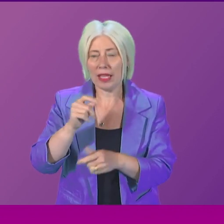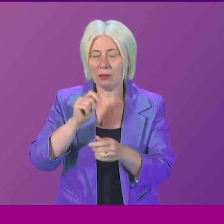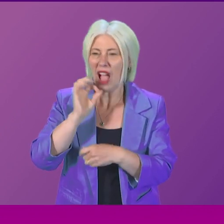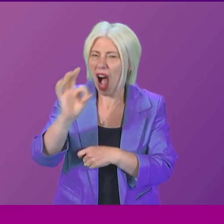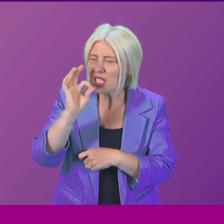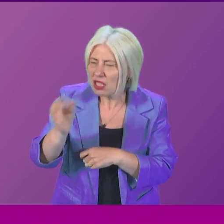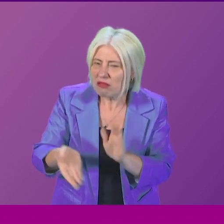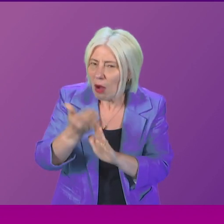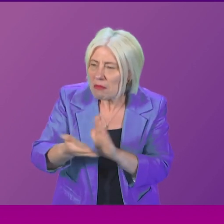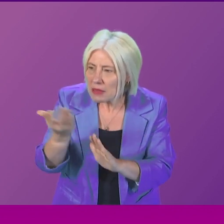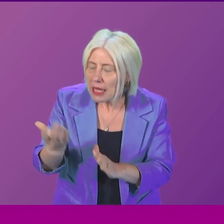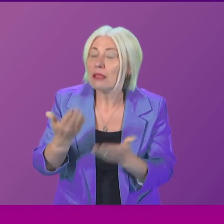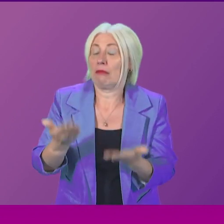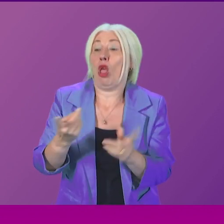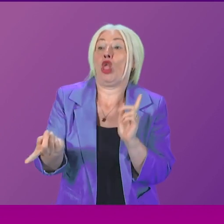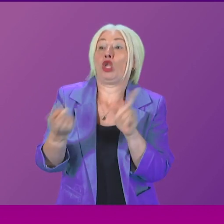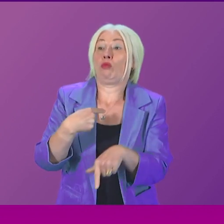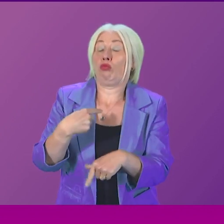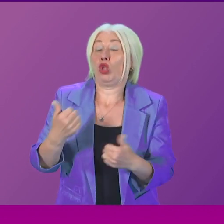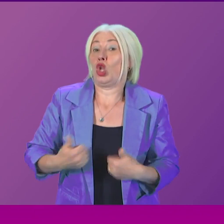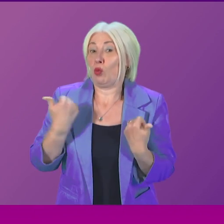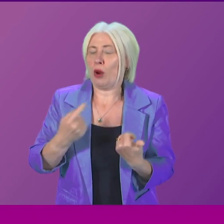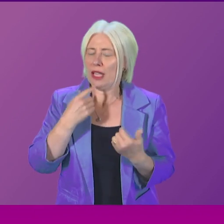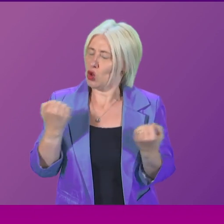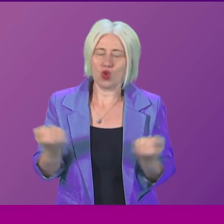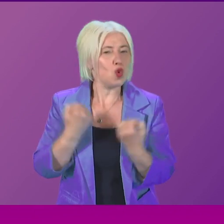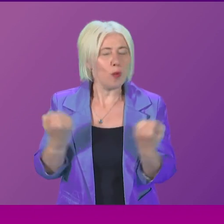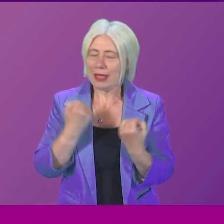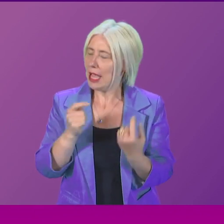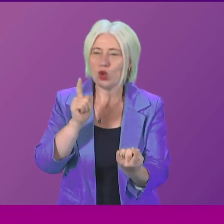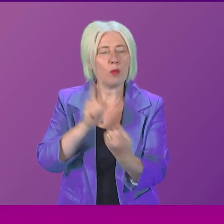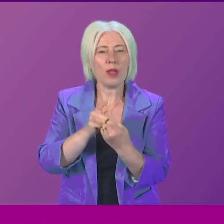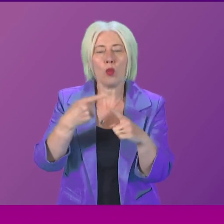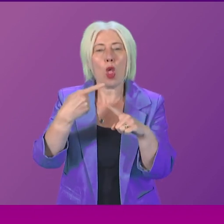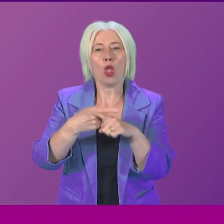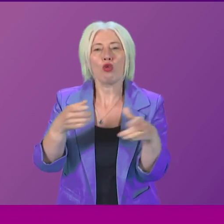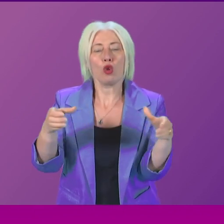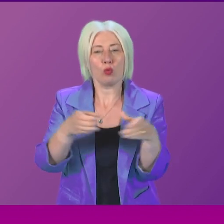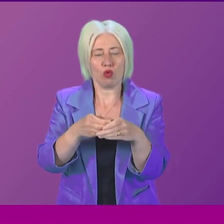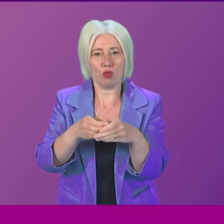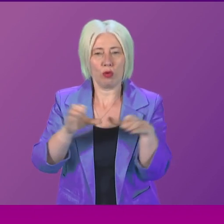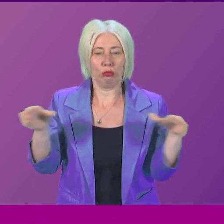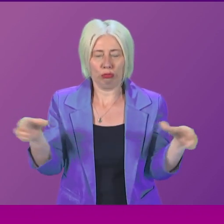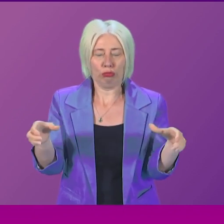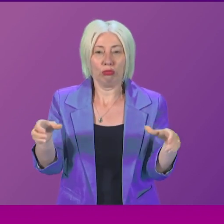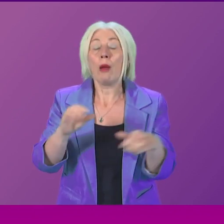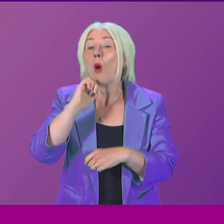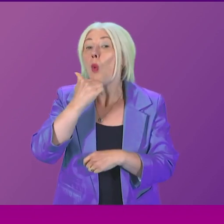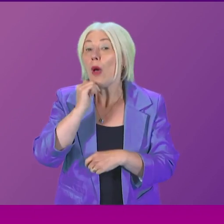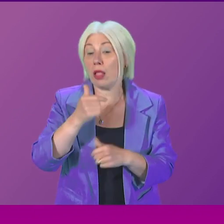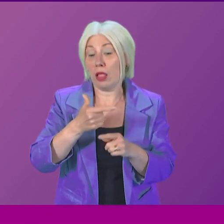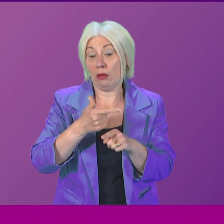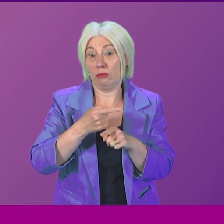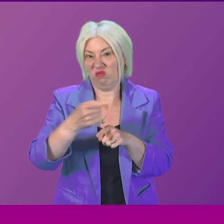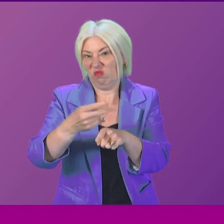This morning he responded to say he is currently too busy to meet with the cross-party group, but will look to do so in the coming